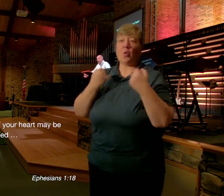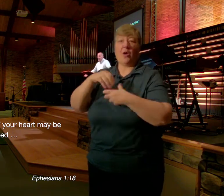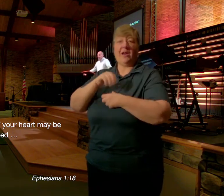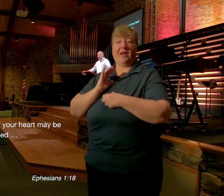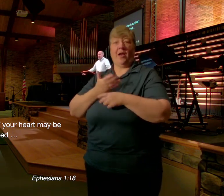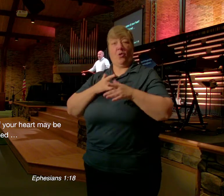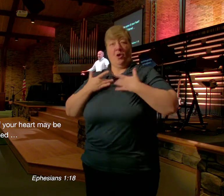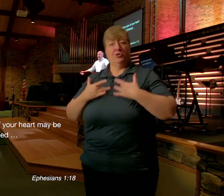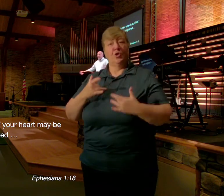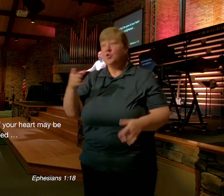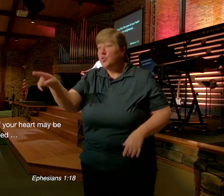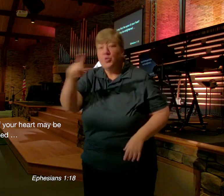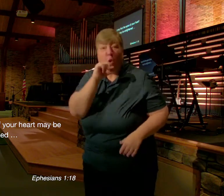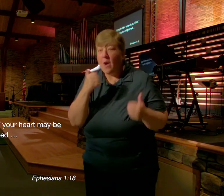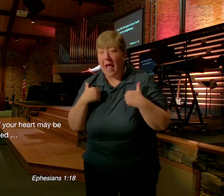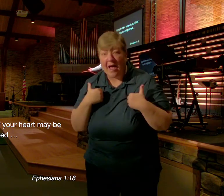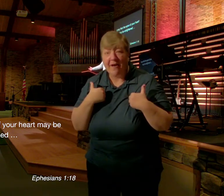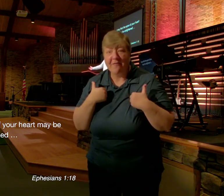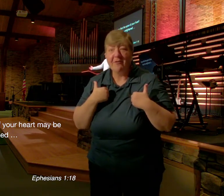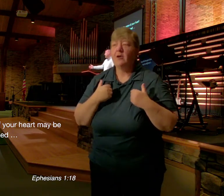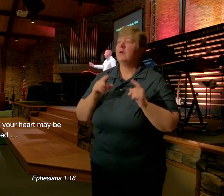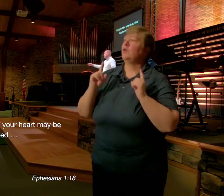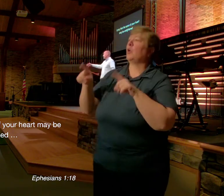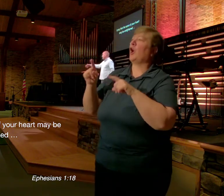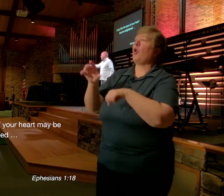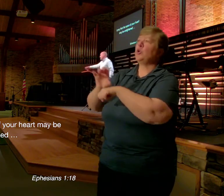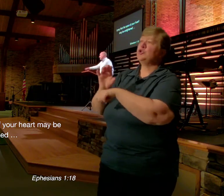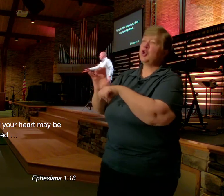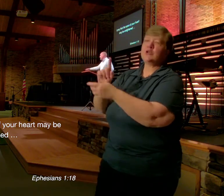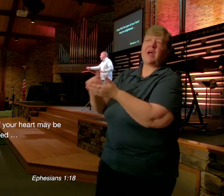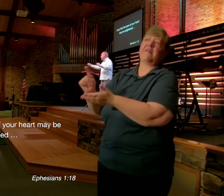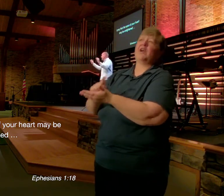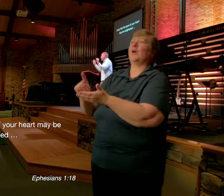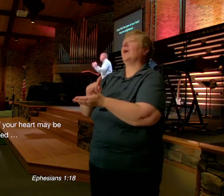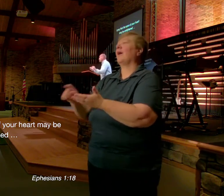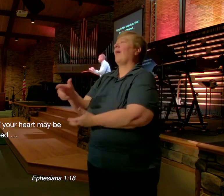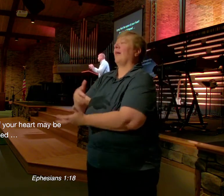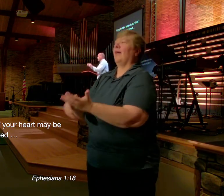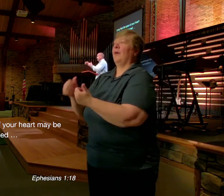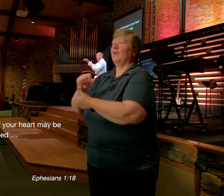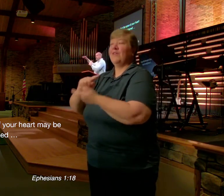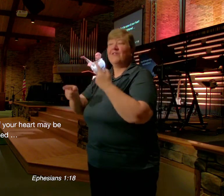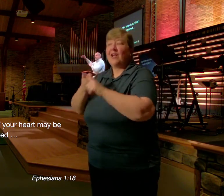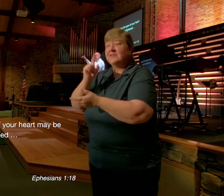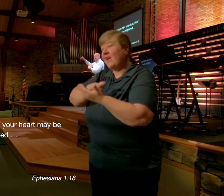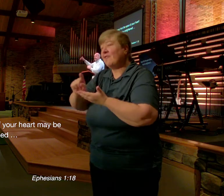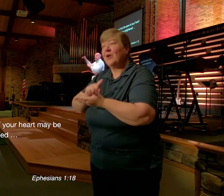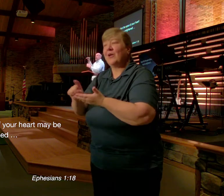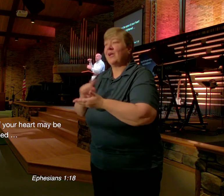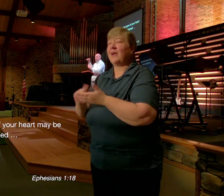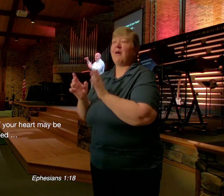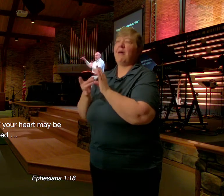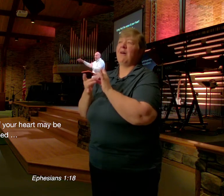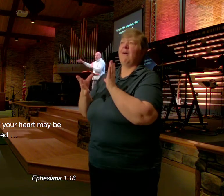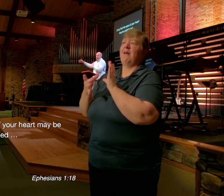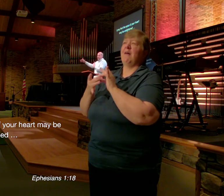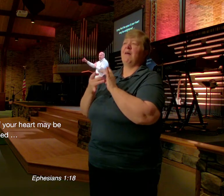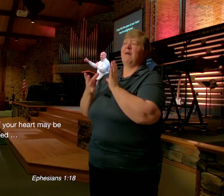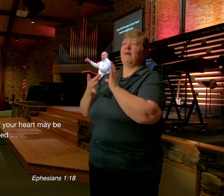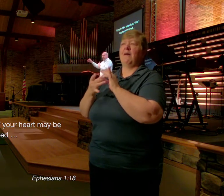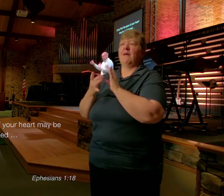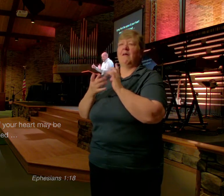have that Then you can go to church Every week And you can see your friends Every week And you will still feel Disconnected From the head